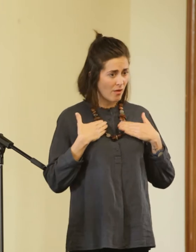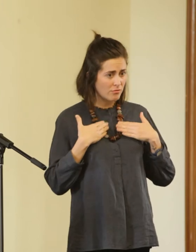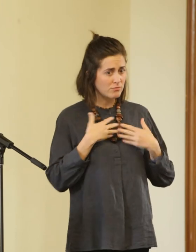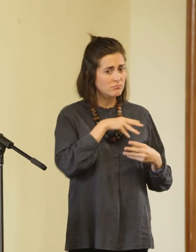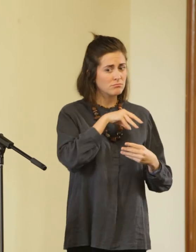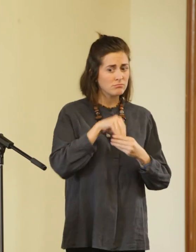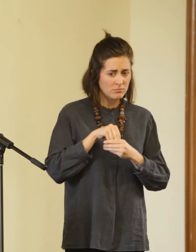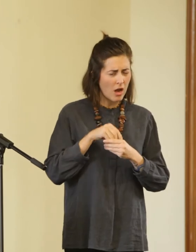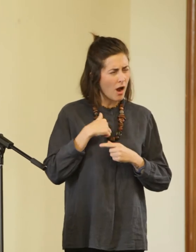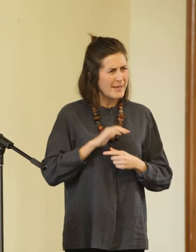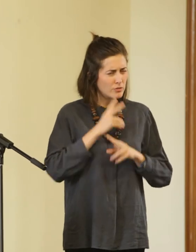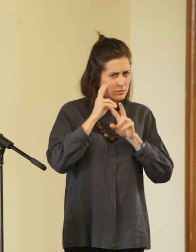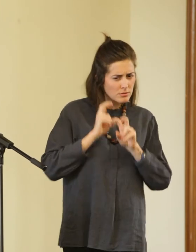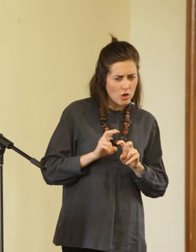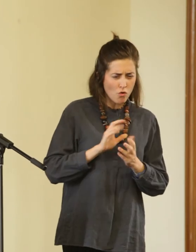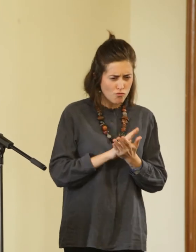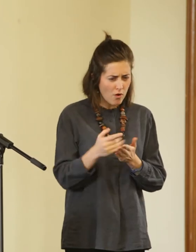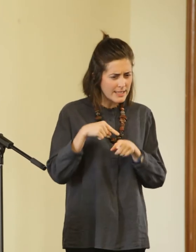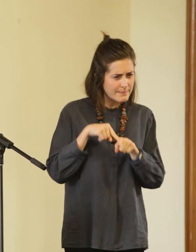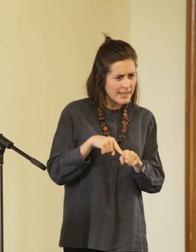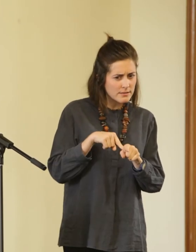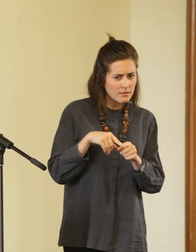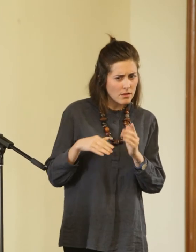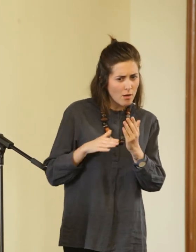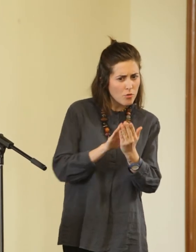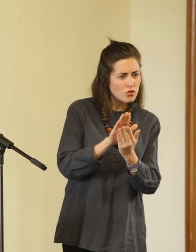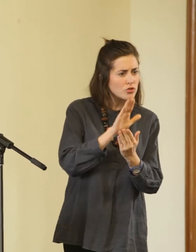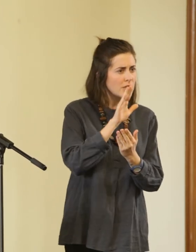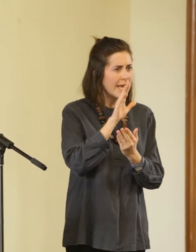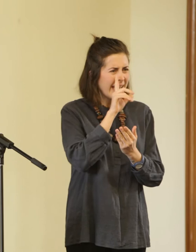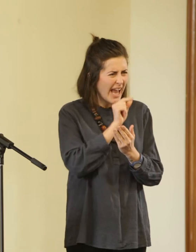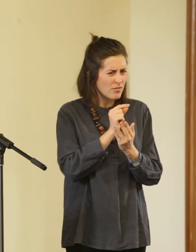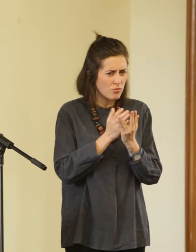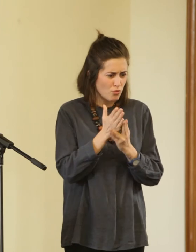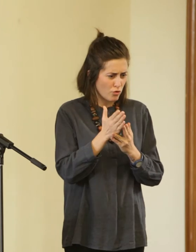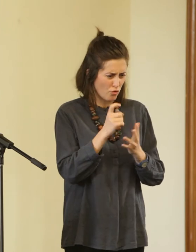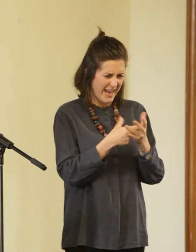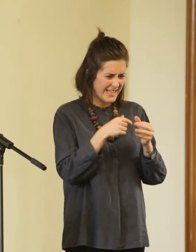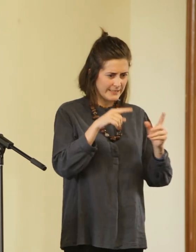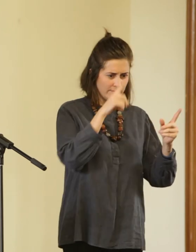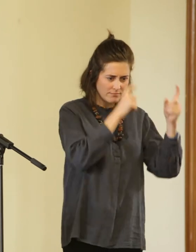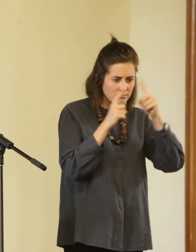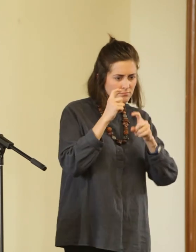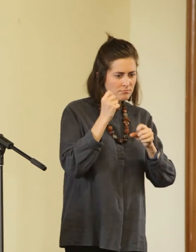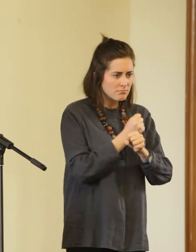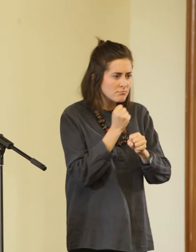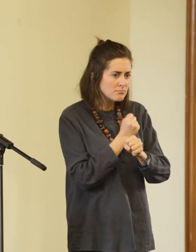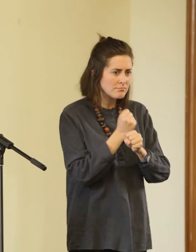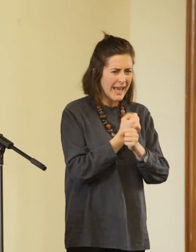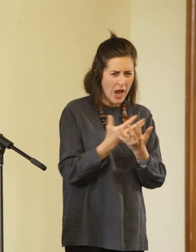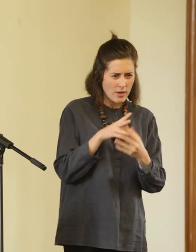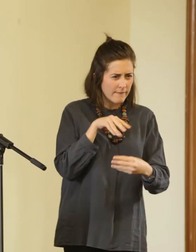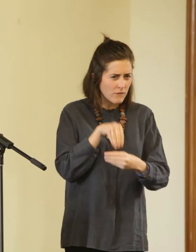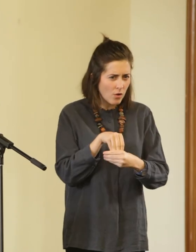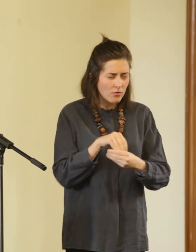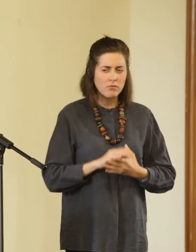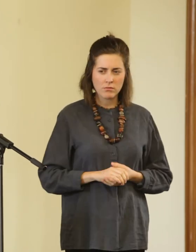interested in how a rights-based approach might be conceptualised through creative practice. And very specifically, what does